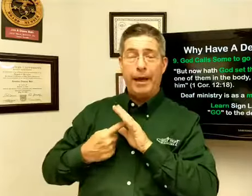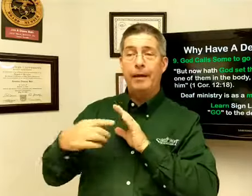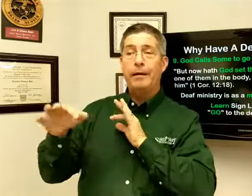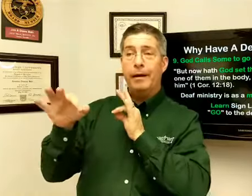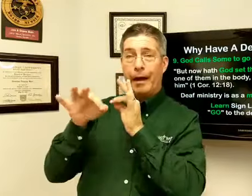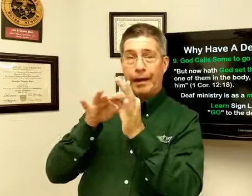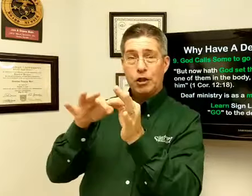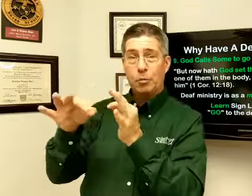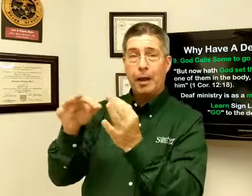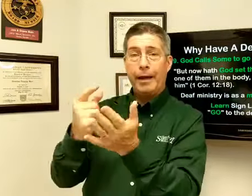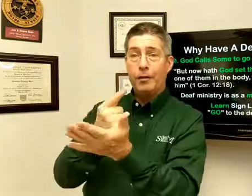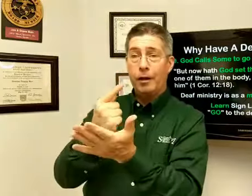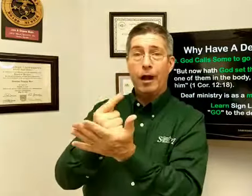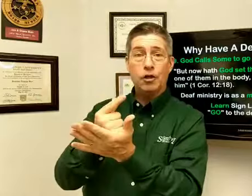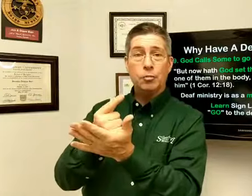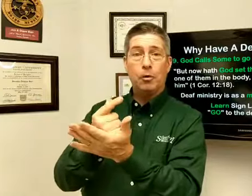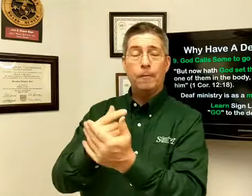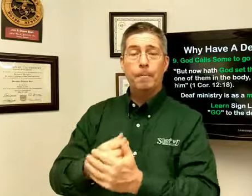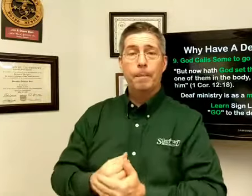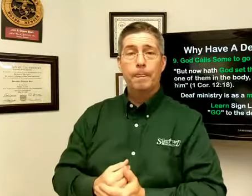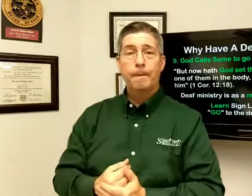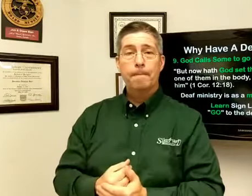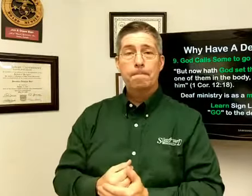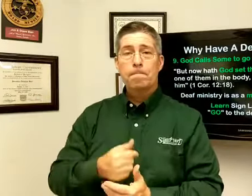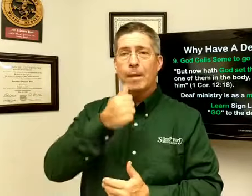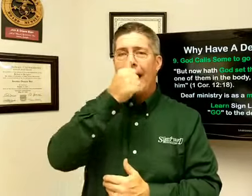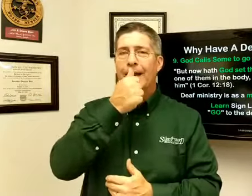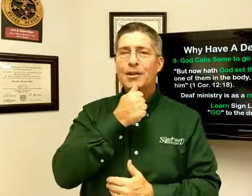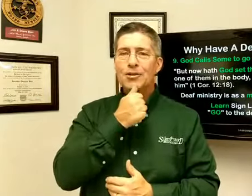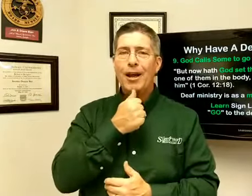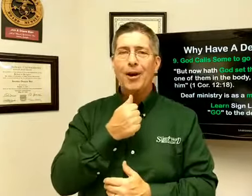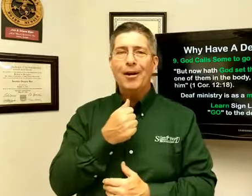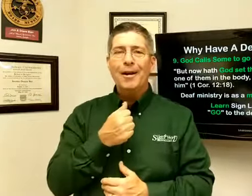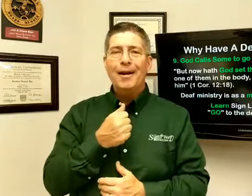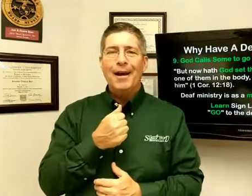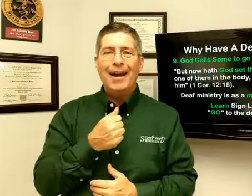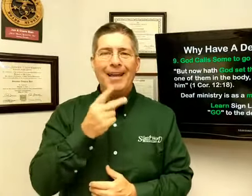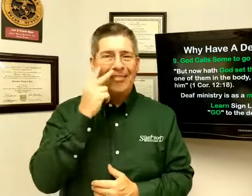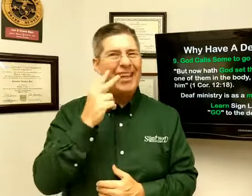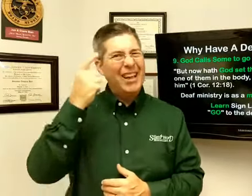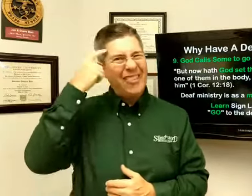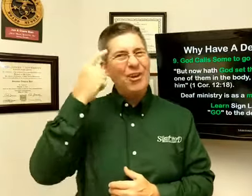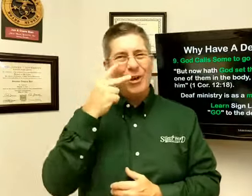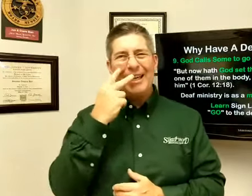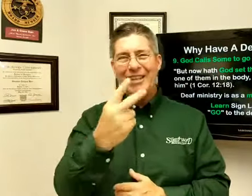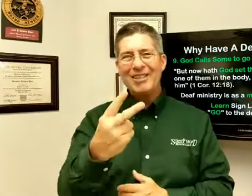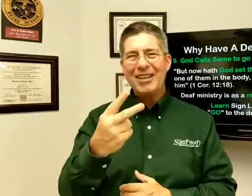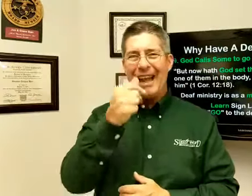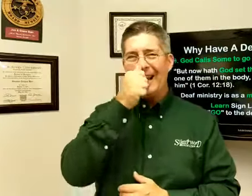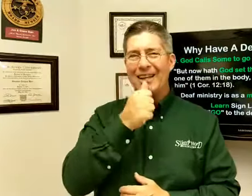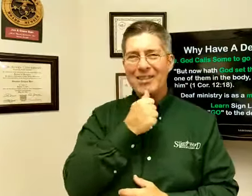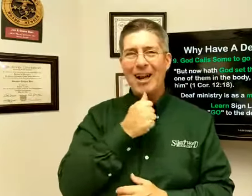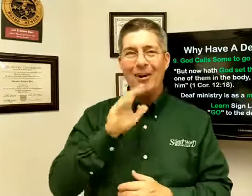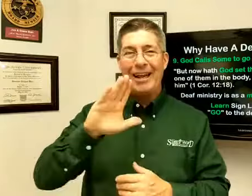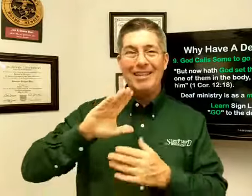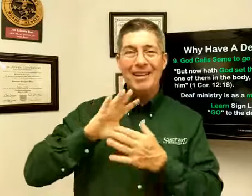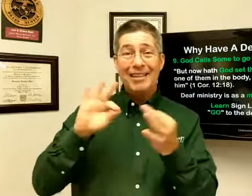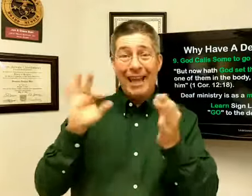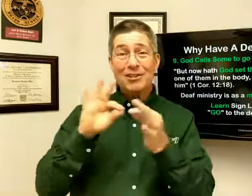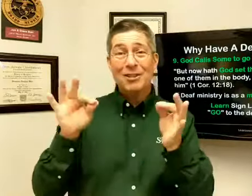and explained the gospel. Alan Snare, I think you're going to get to see Alan Snare in his testimony